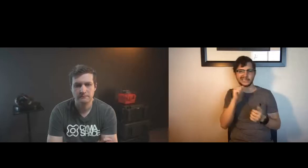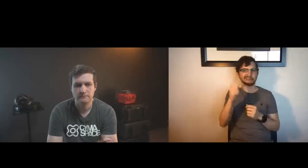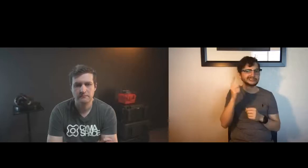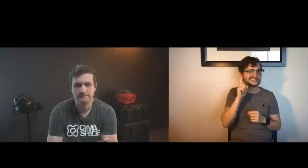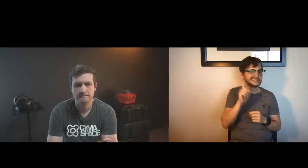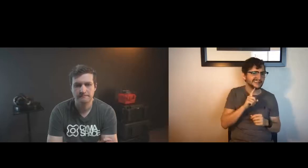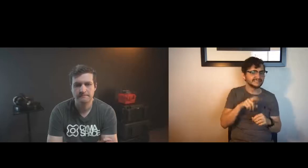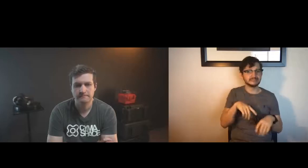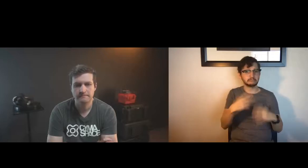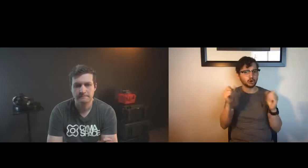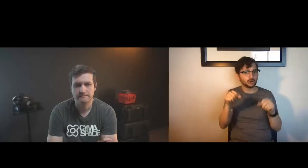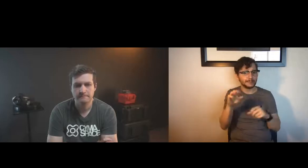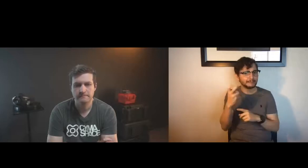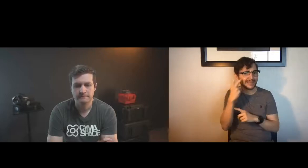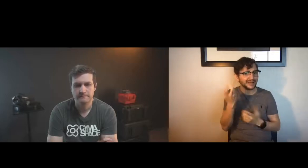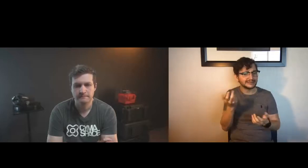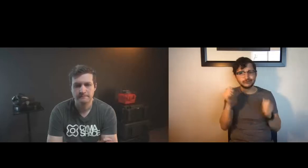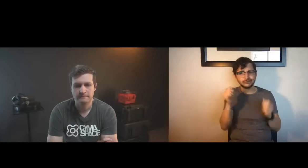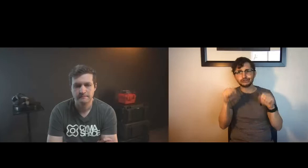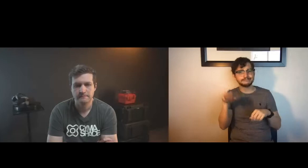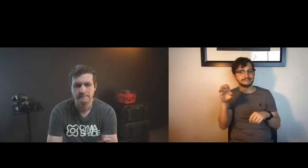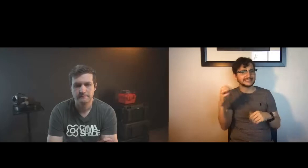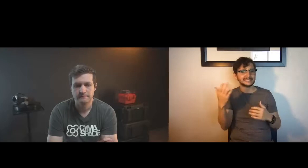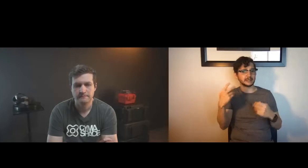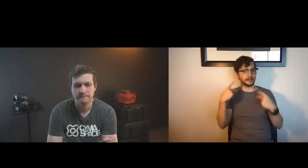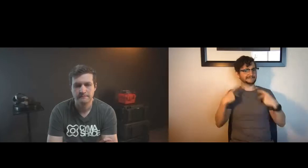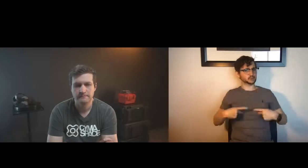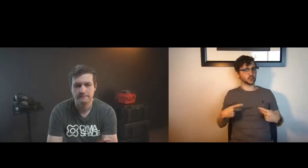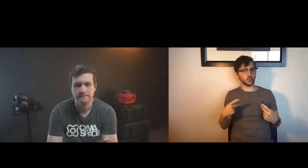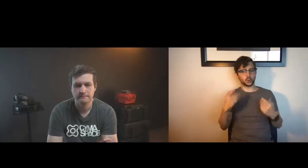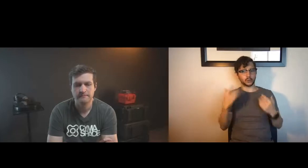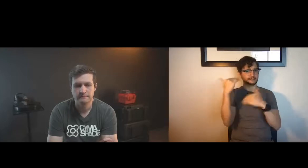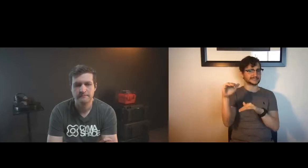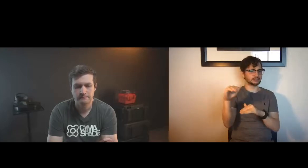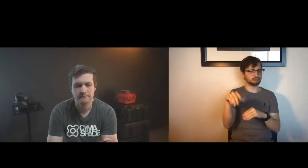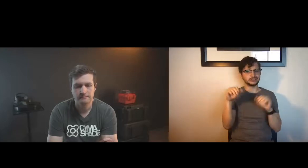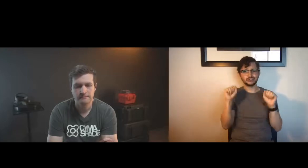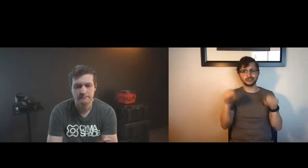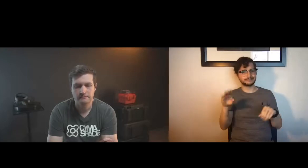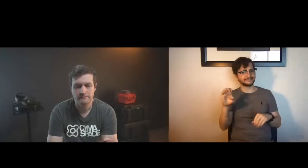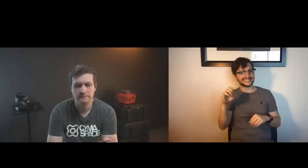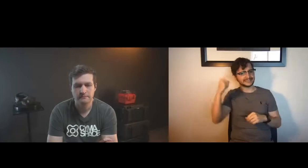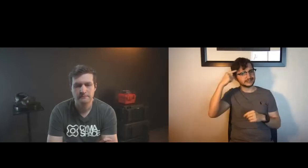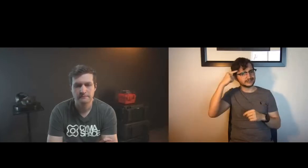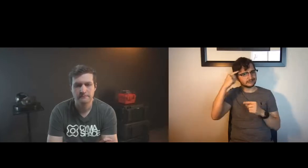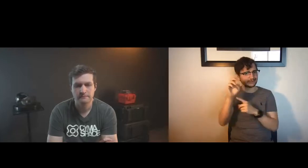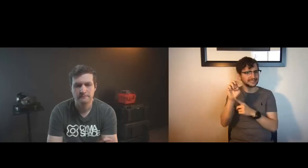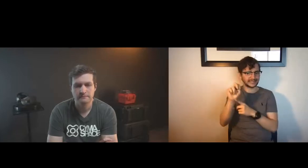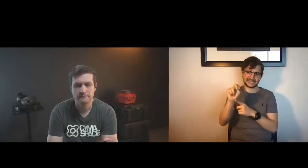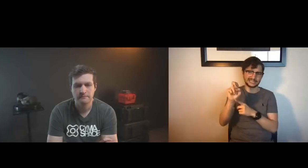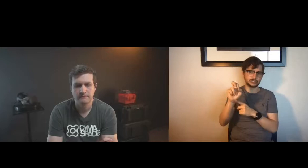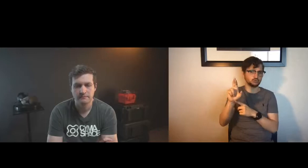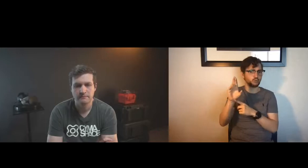spaces more accessible for everyone not just deaf people but for blind people as well or people who have physical limitations